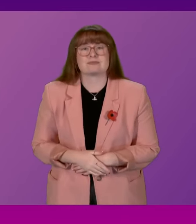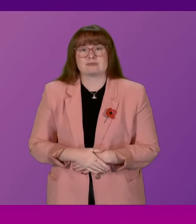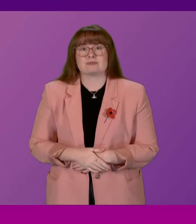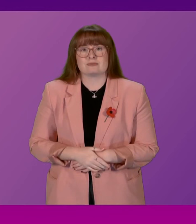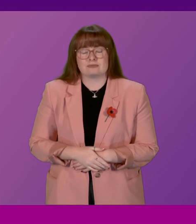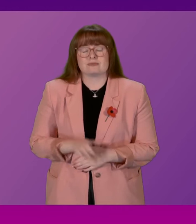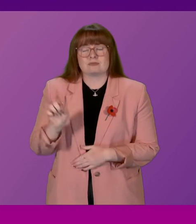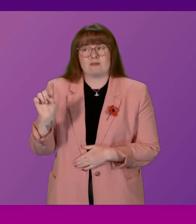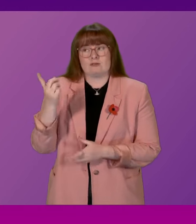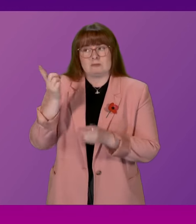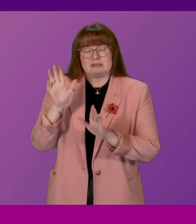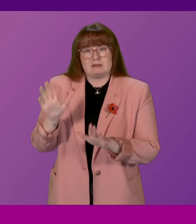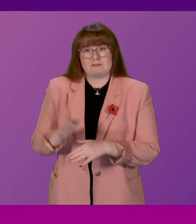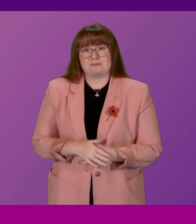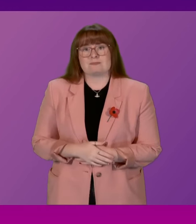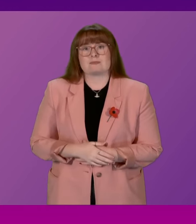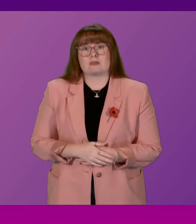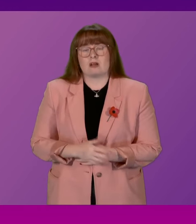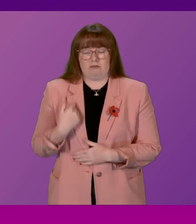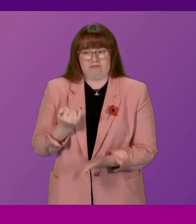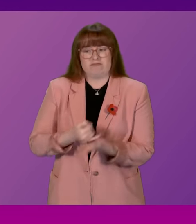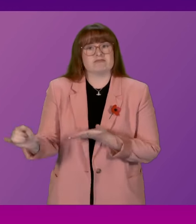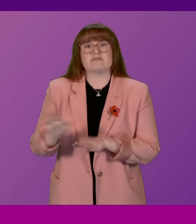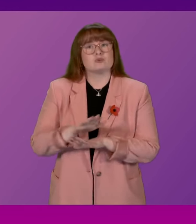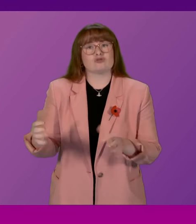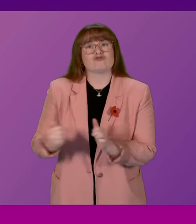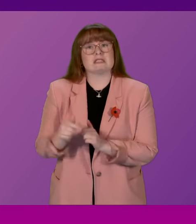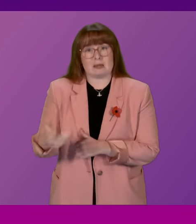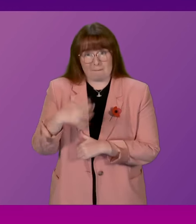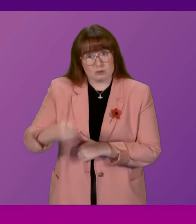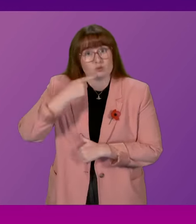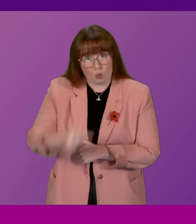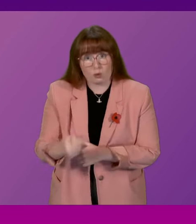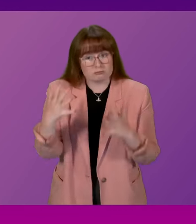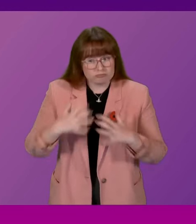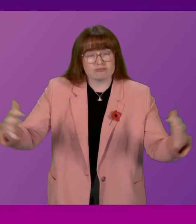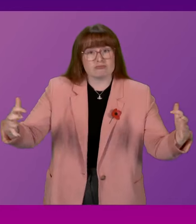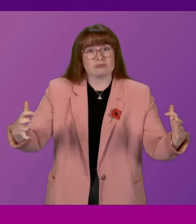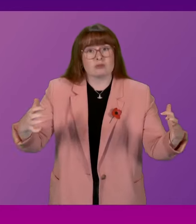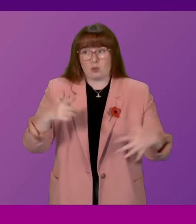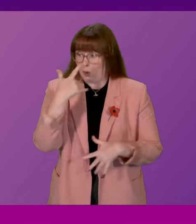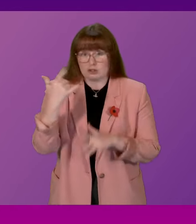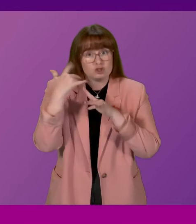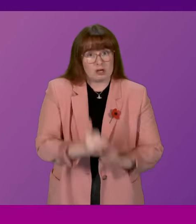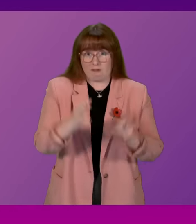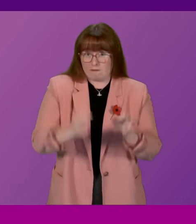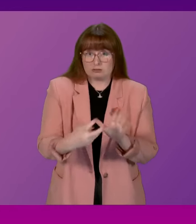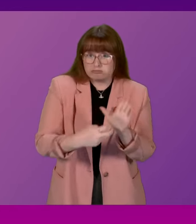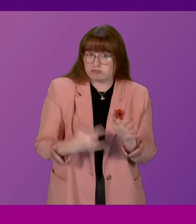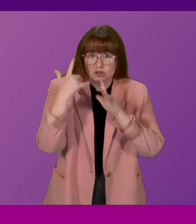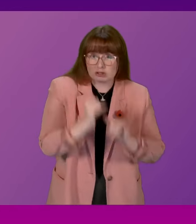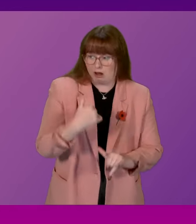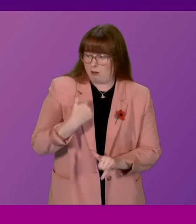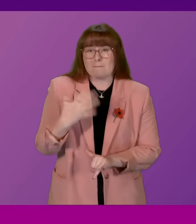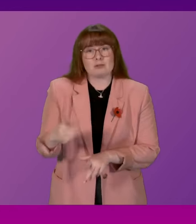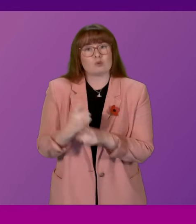Presiding Officer, I absolutely refute that. I have told the chamber that, of course, they can check the official record. Clearly, I was